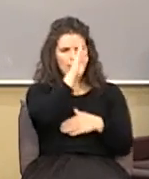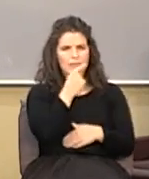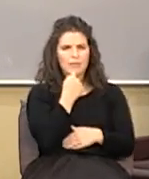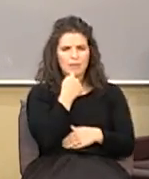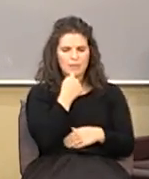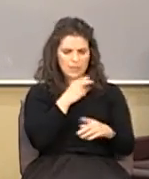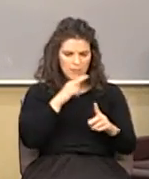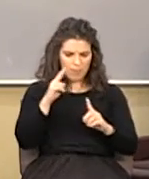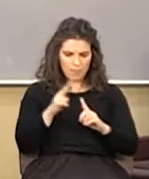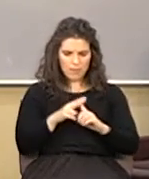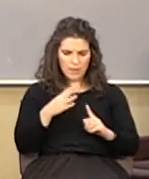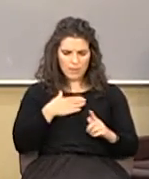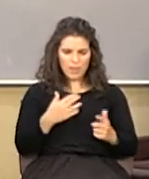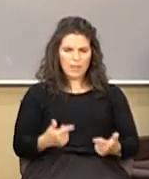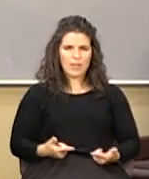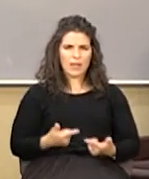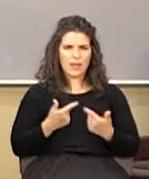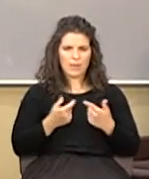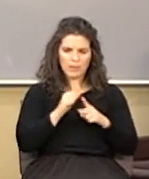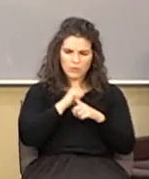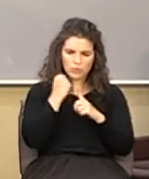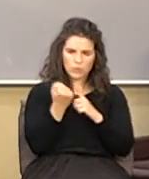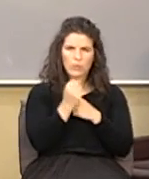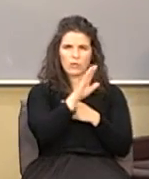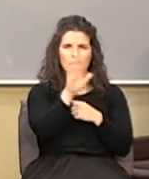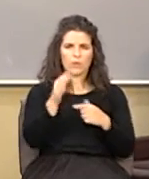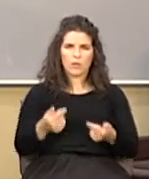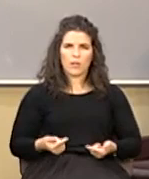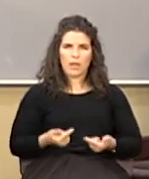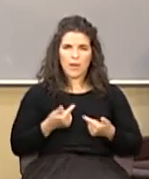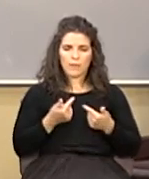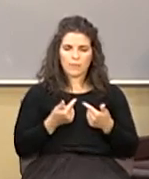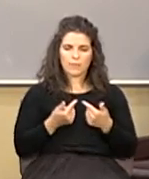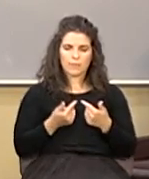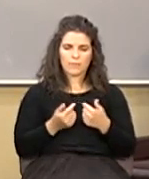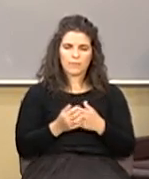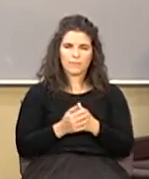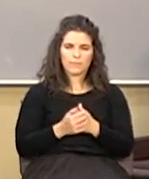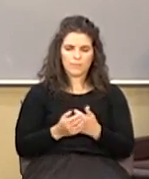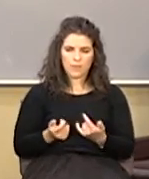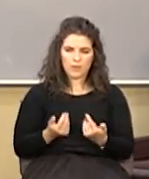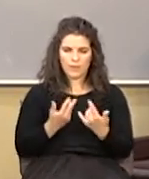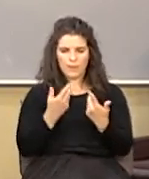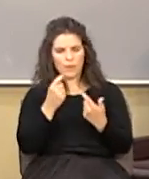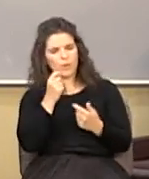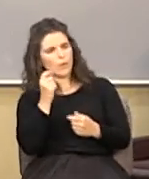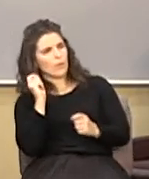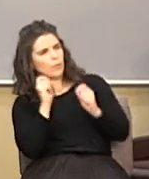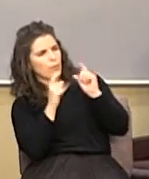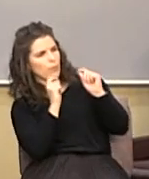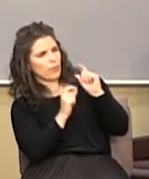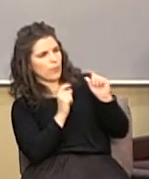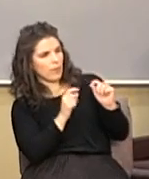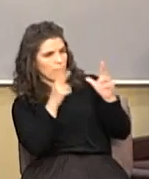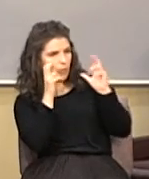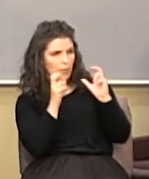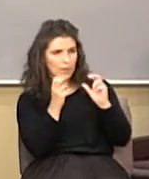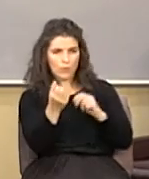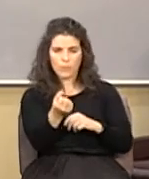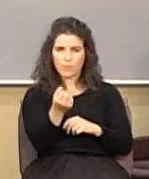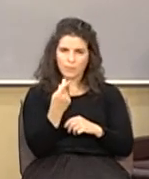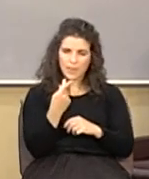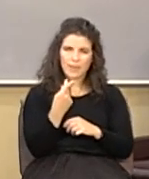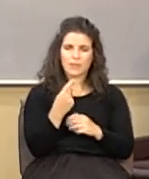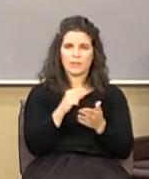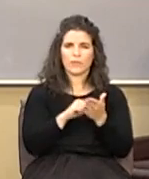your life and to the circumstances of your life. But you see, when it says this, the fiery darts of the wicked, that takes you back to verse 12,